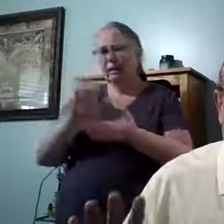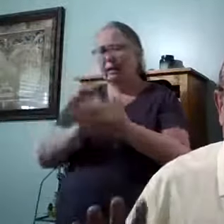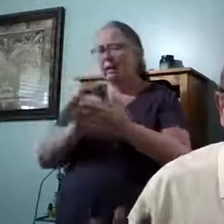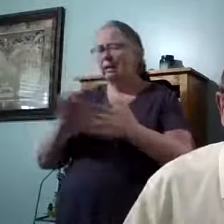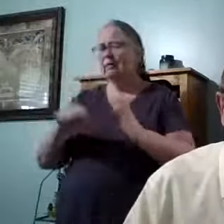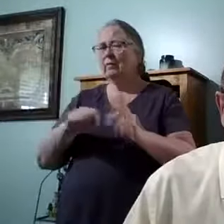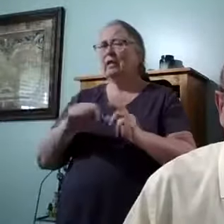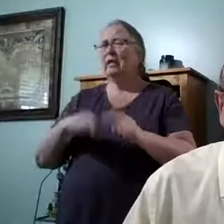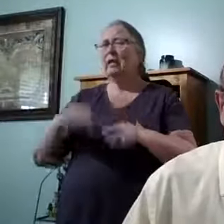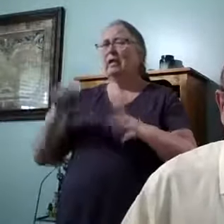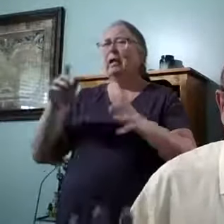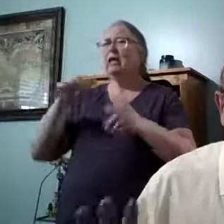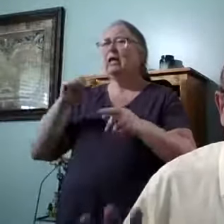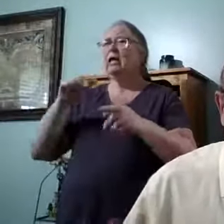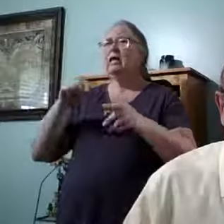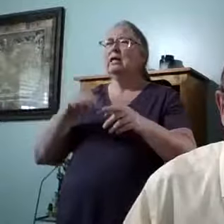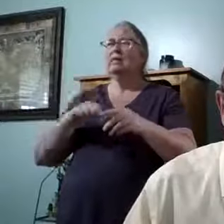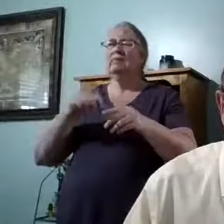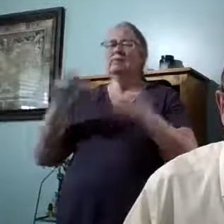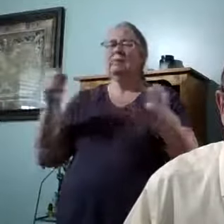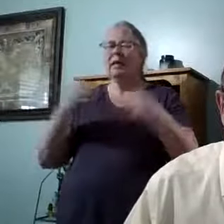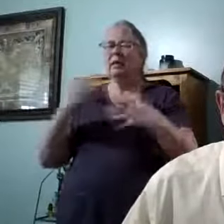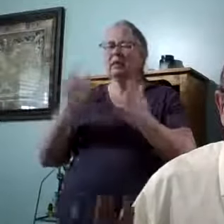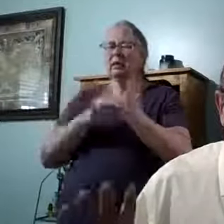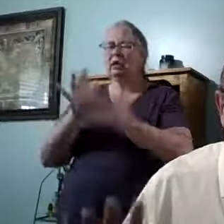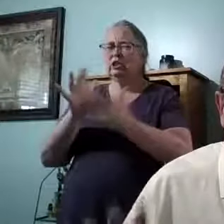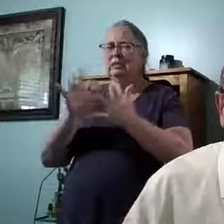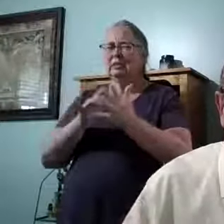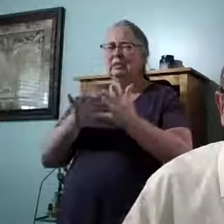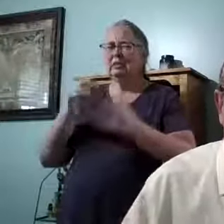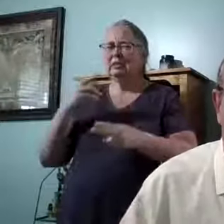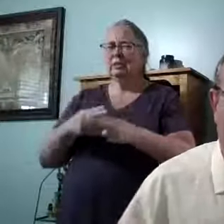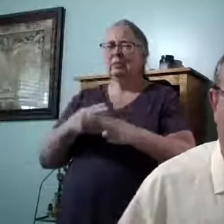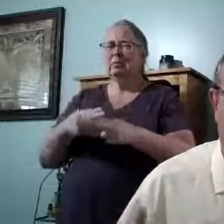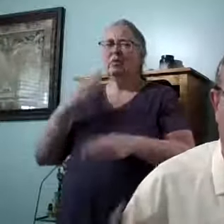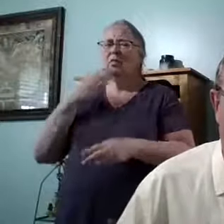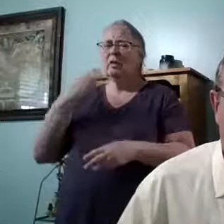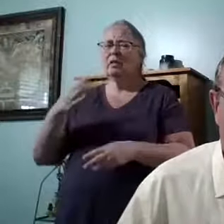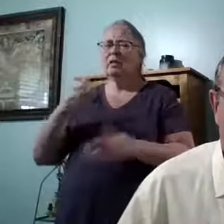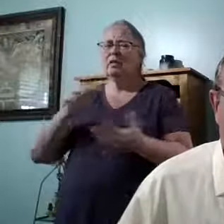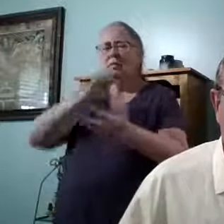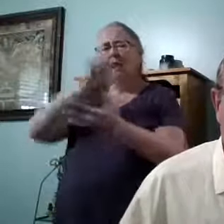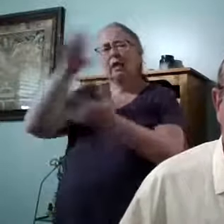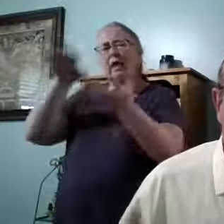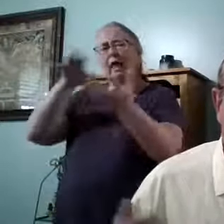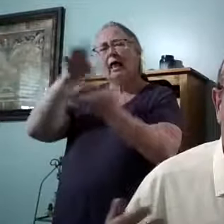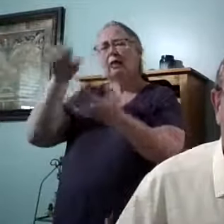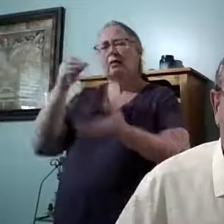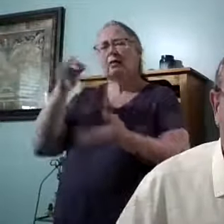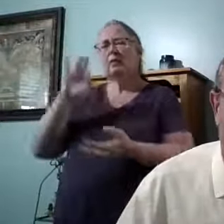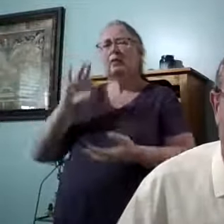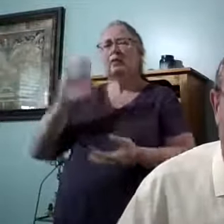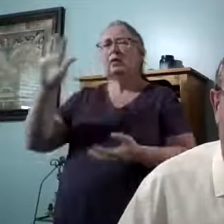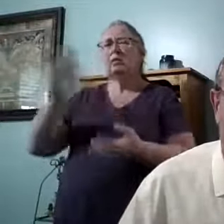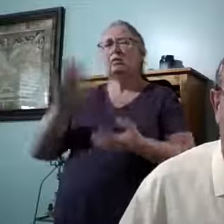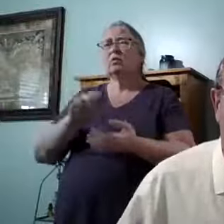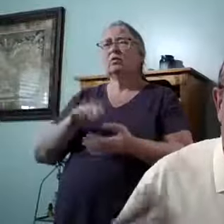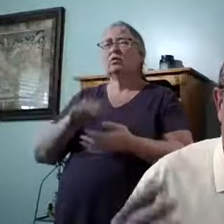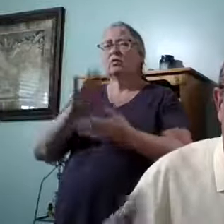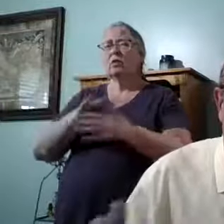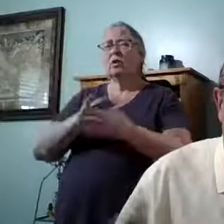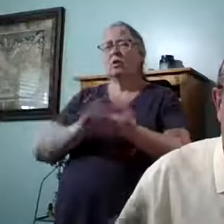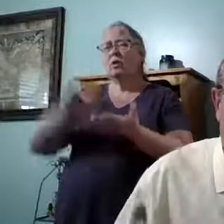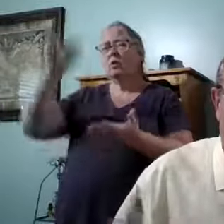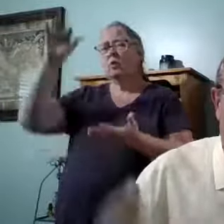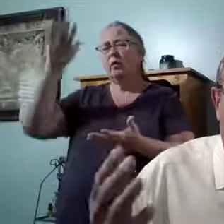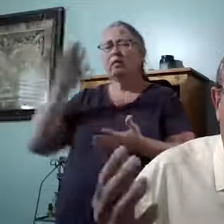fear in Jesus' name. We thank you for that cloud of your kind of glory